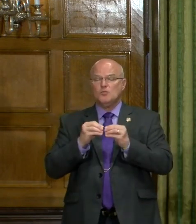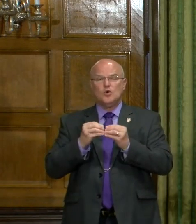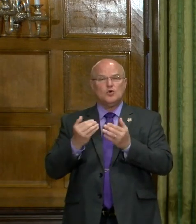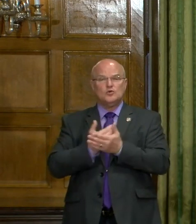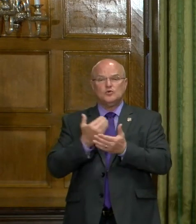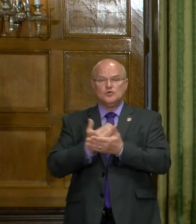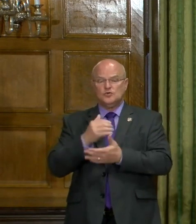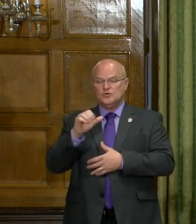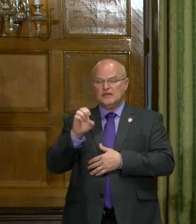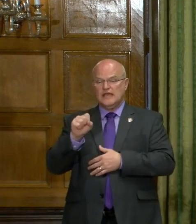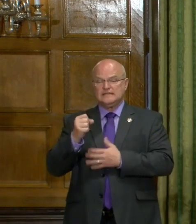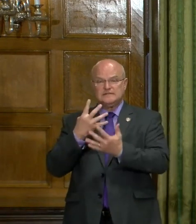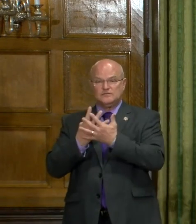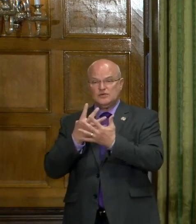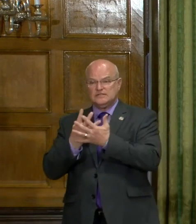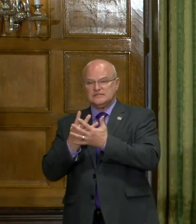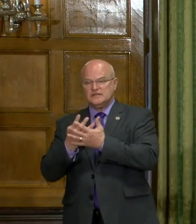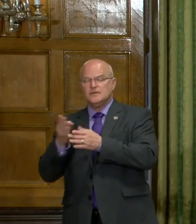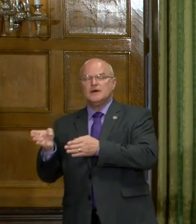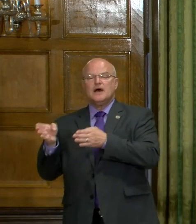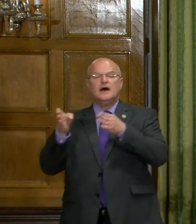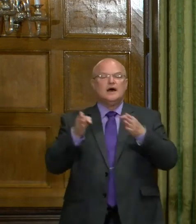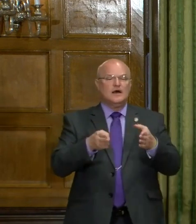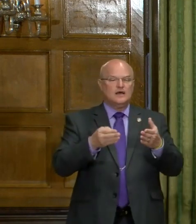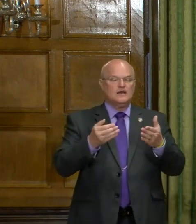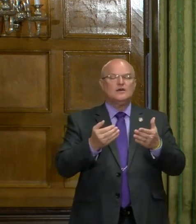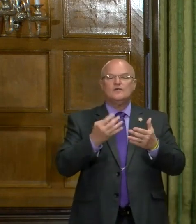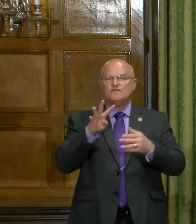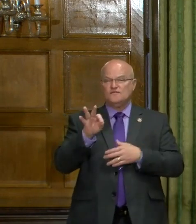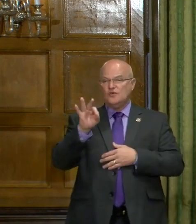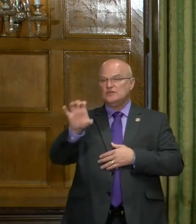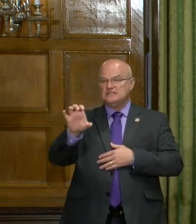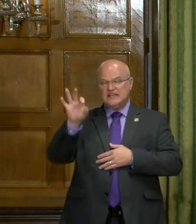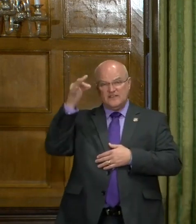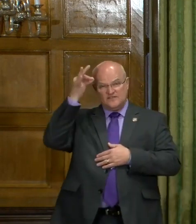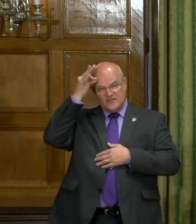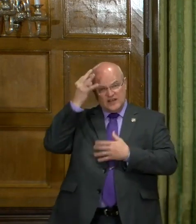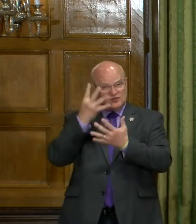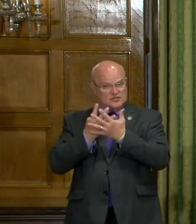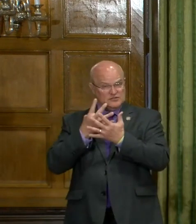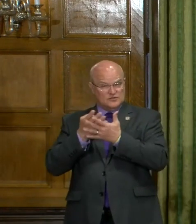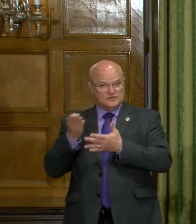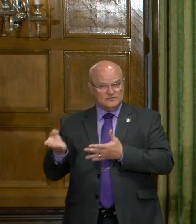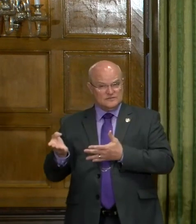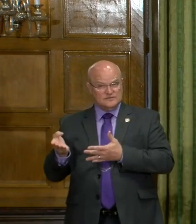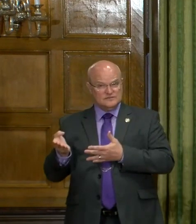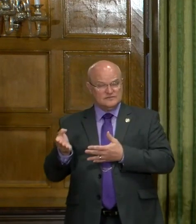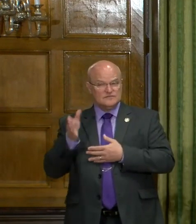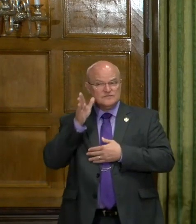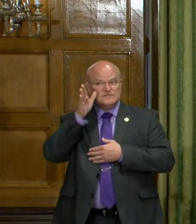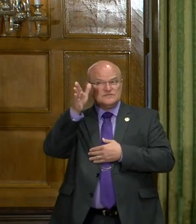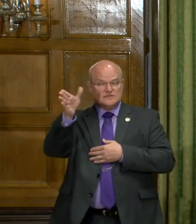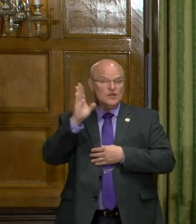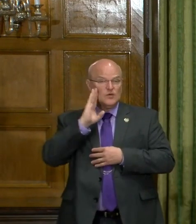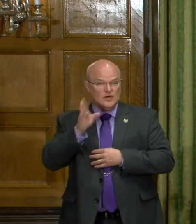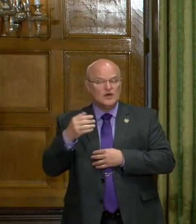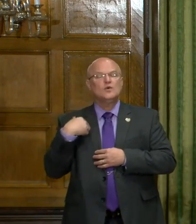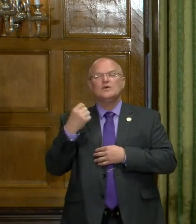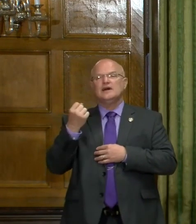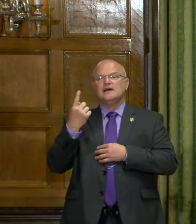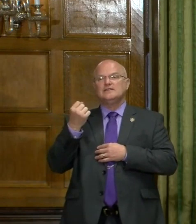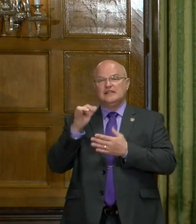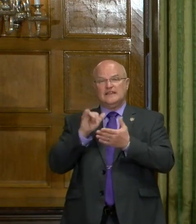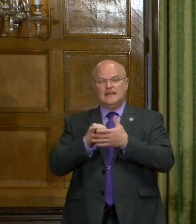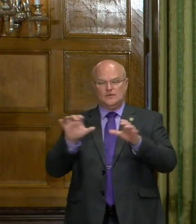cases in Cummins, and there's going to be more new cases in Forest City Federal Correctional Institute in coming days. We